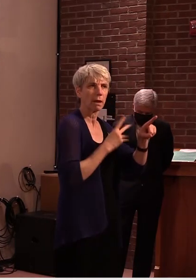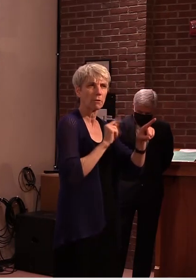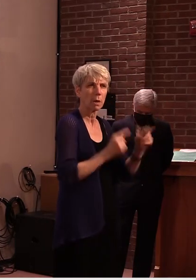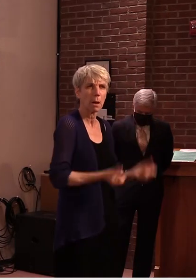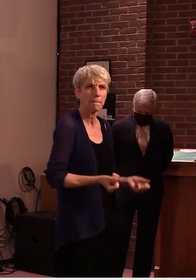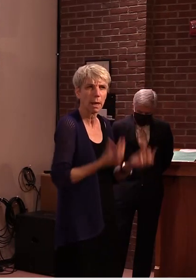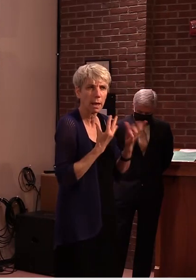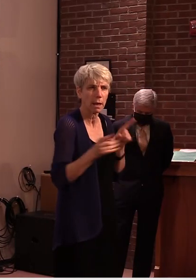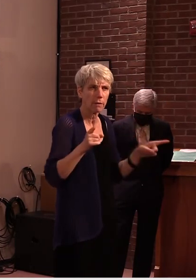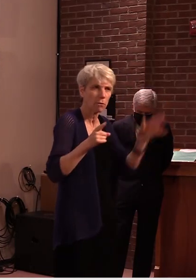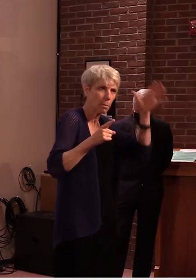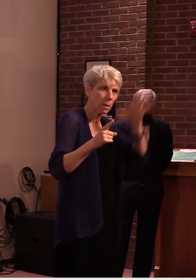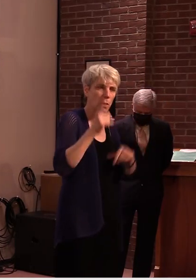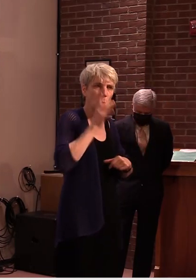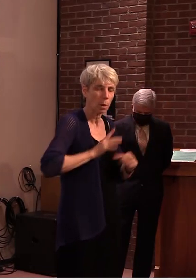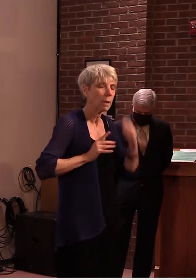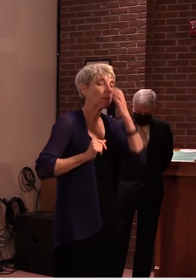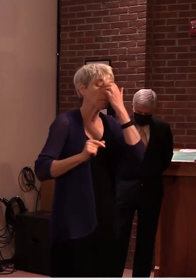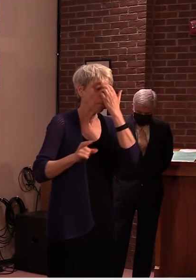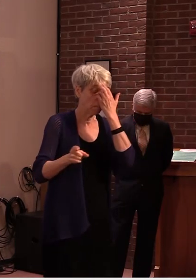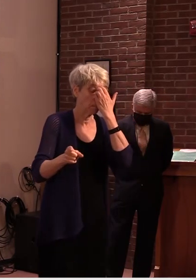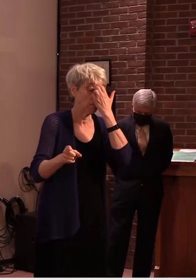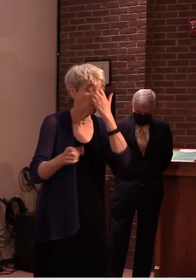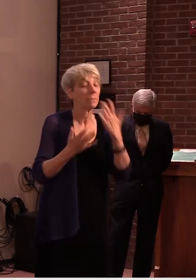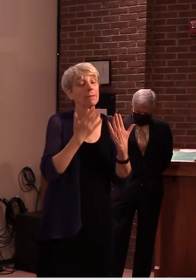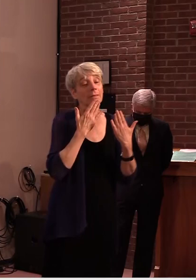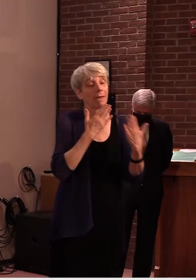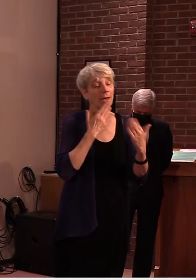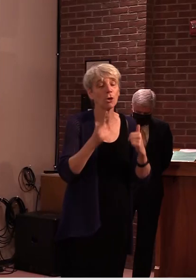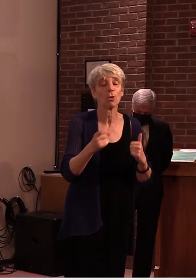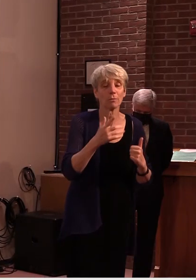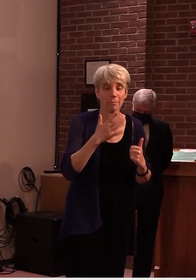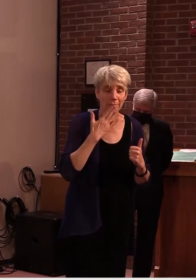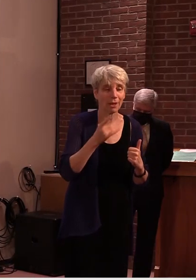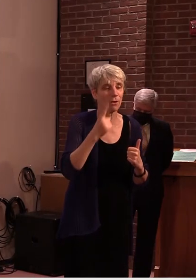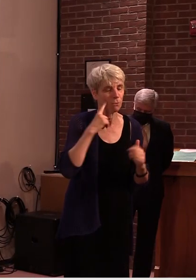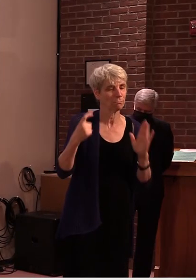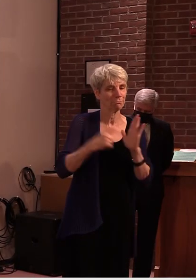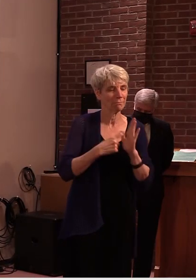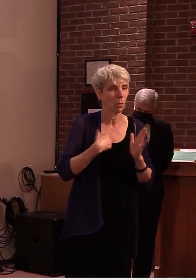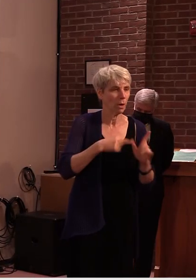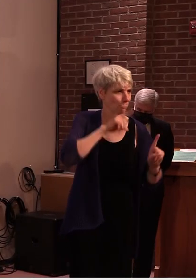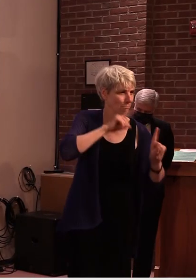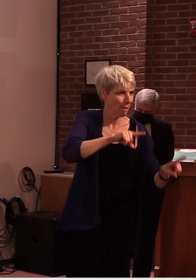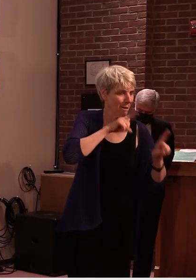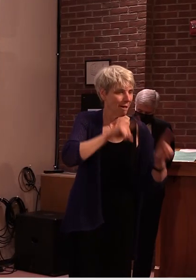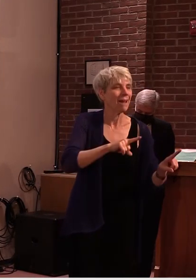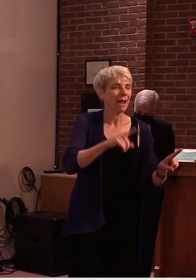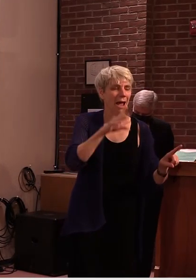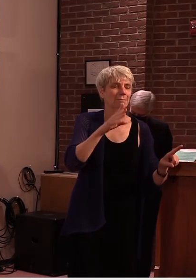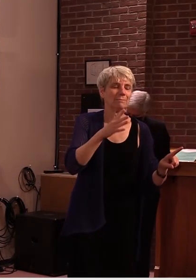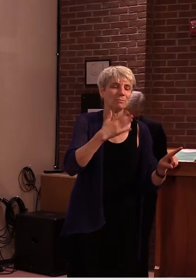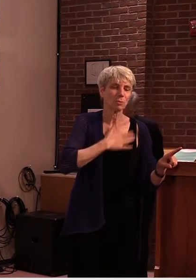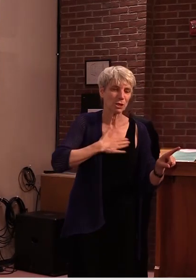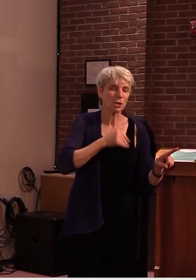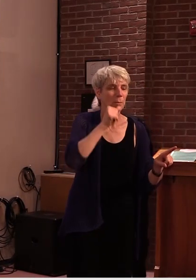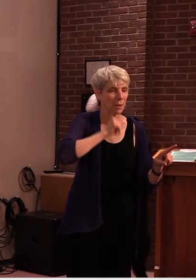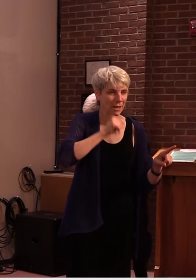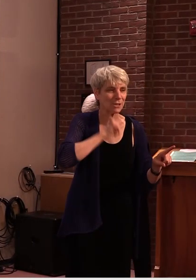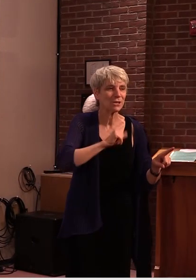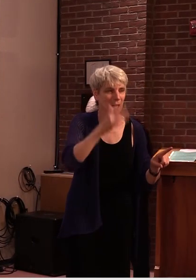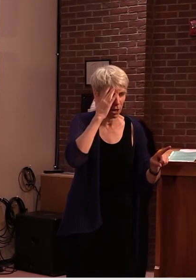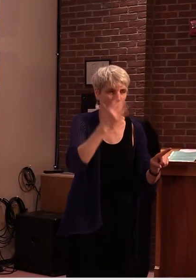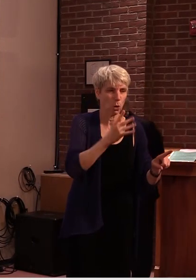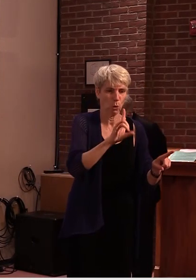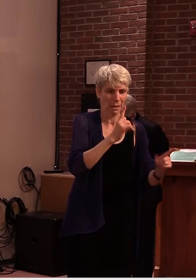being available and i appreciate um your patience with us getting back to you because i know you have some other requests of us and we'll get back to you